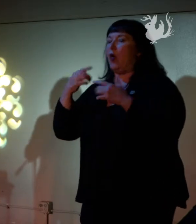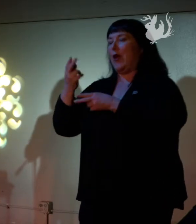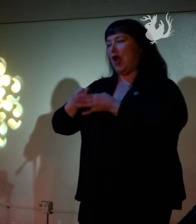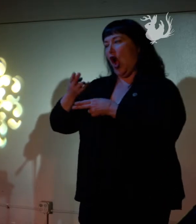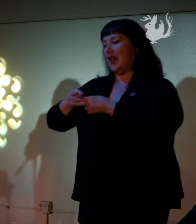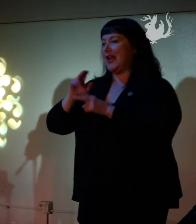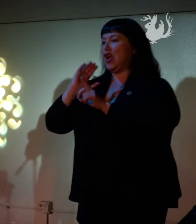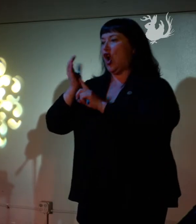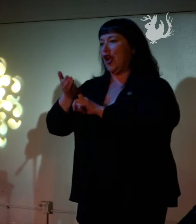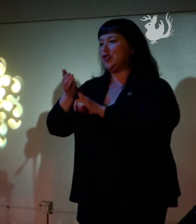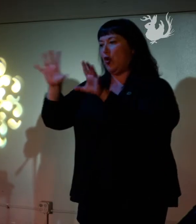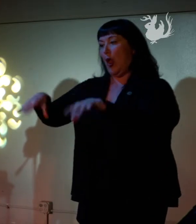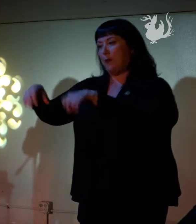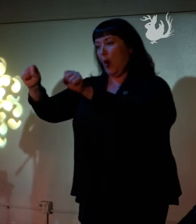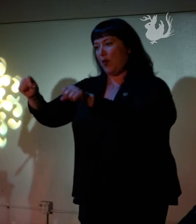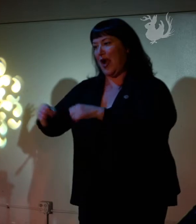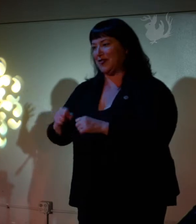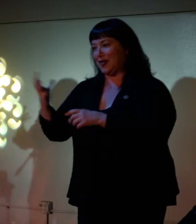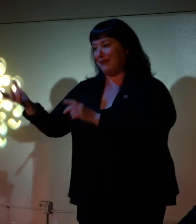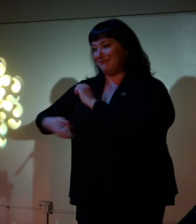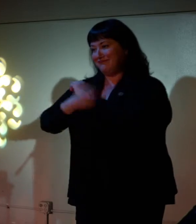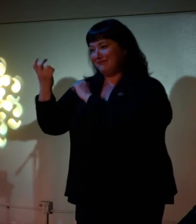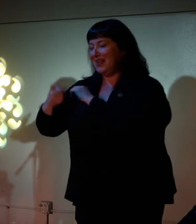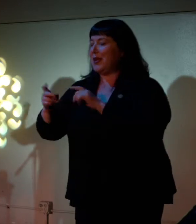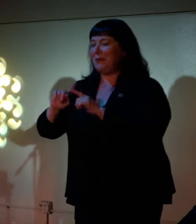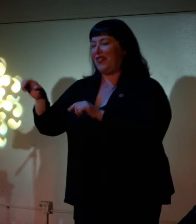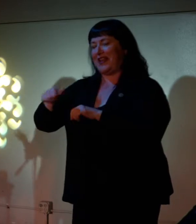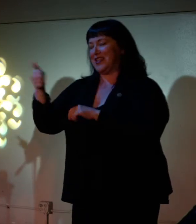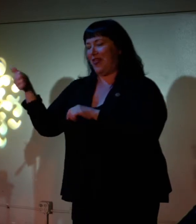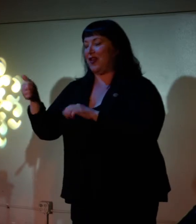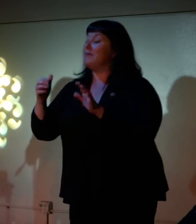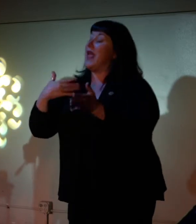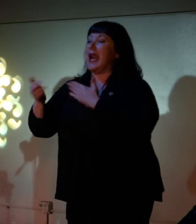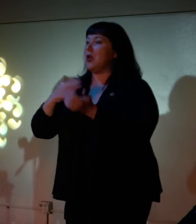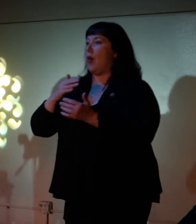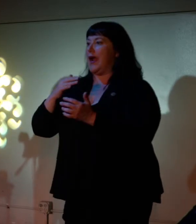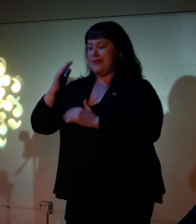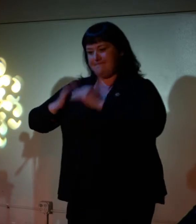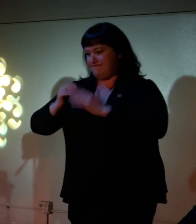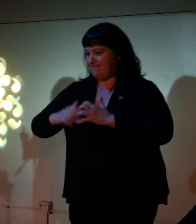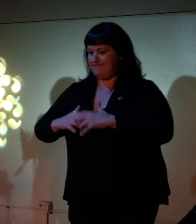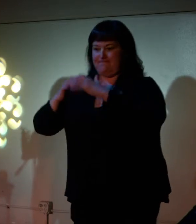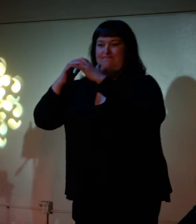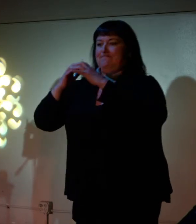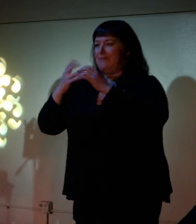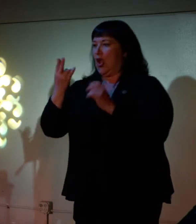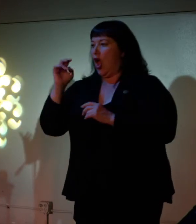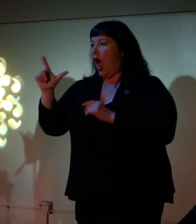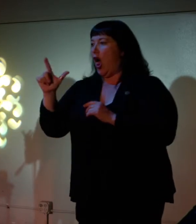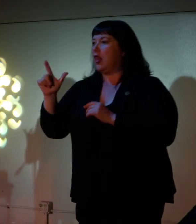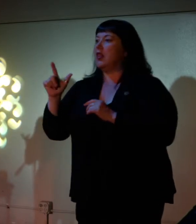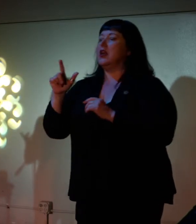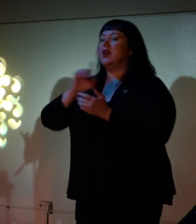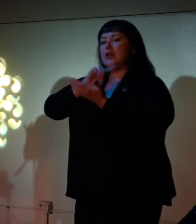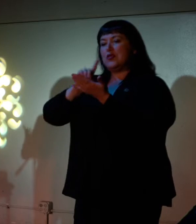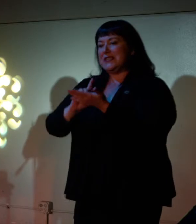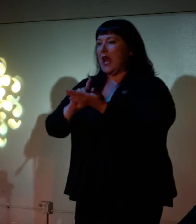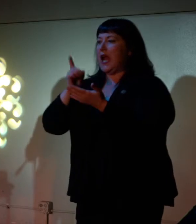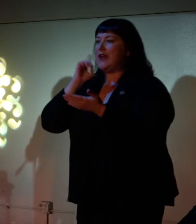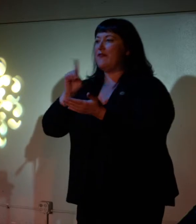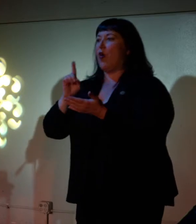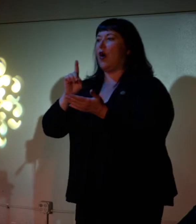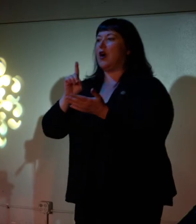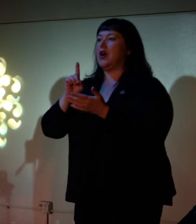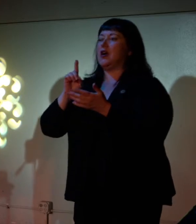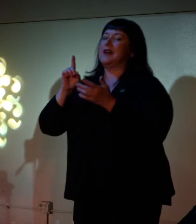whole other talk. So he put together this hastily assembled hall that was designed for the reception,